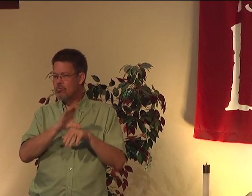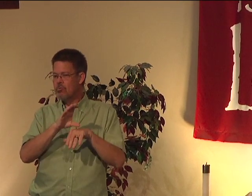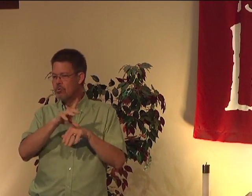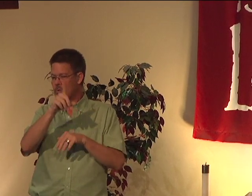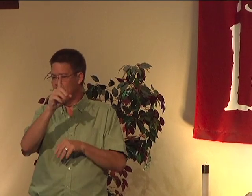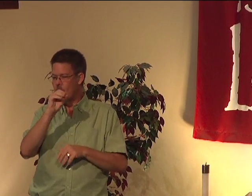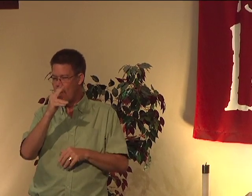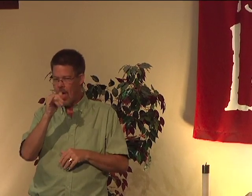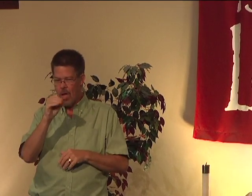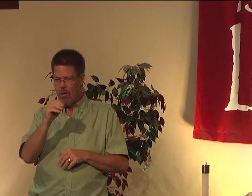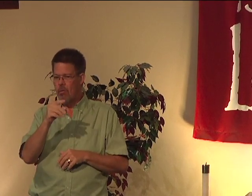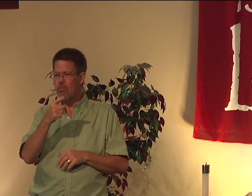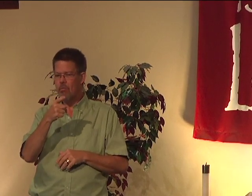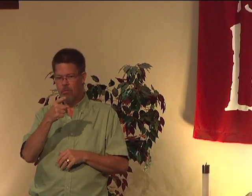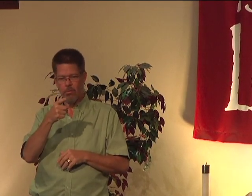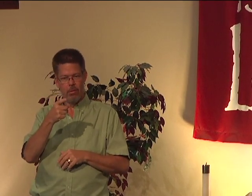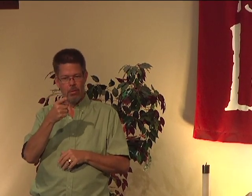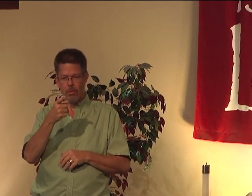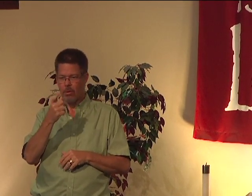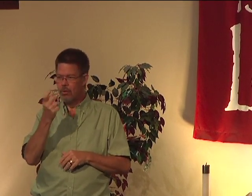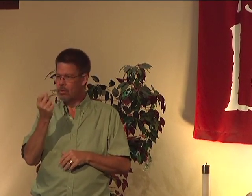I'm so blessed, my mother has this church in Ohio.